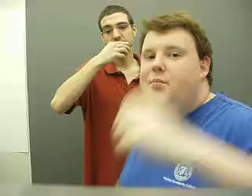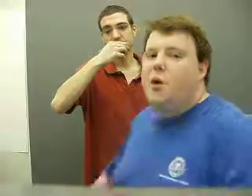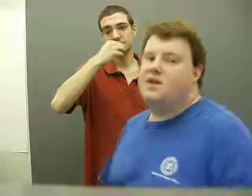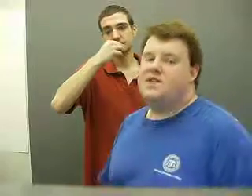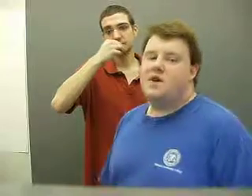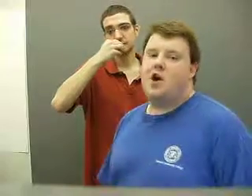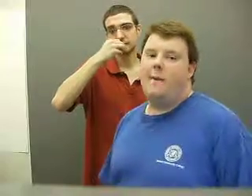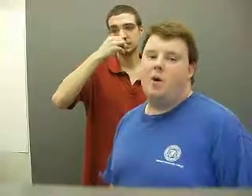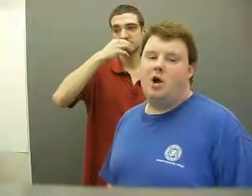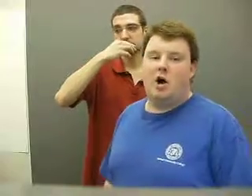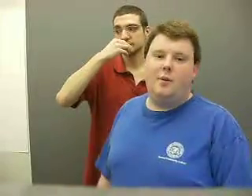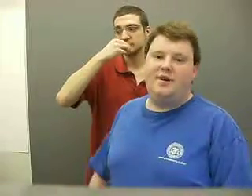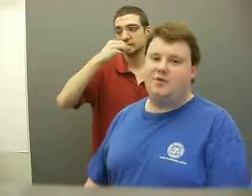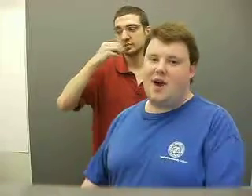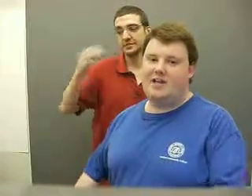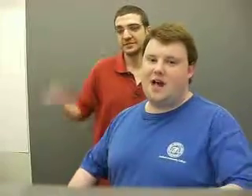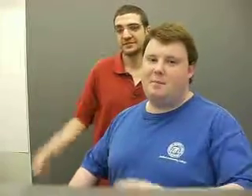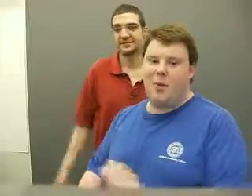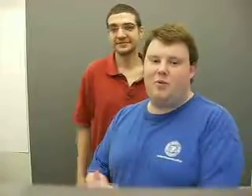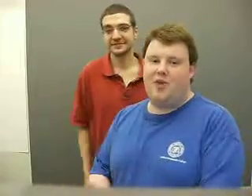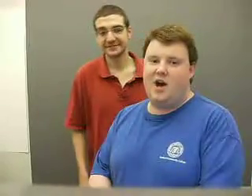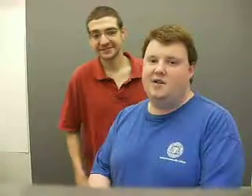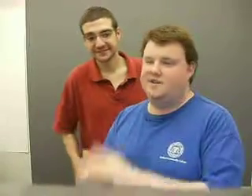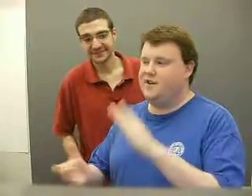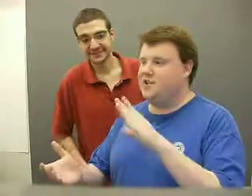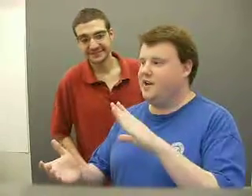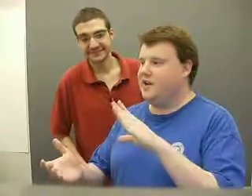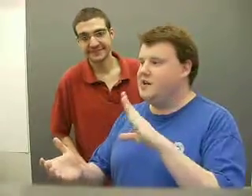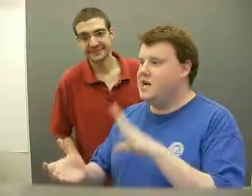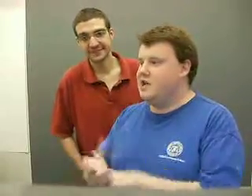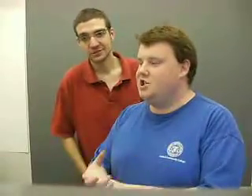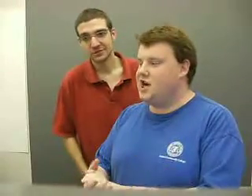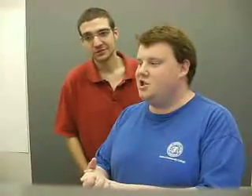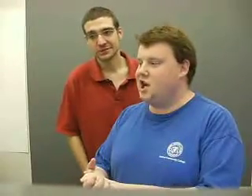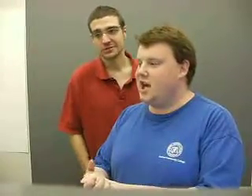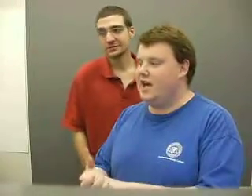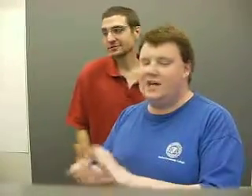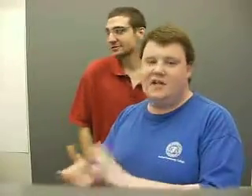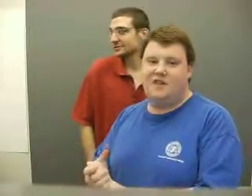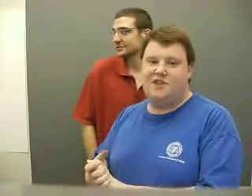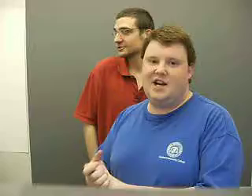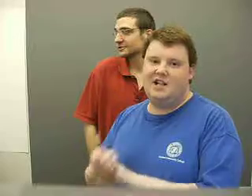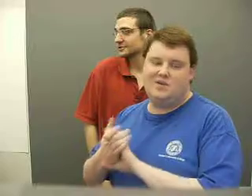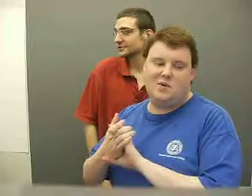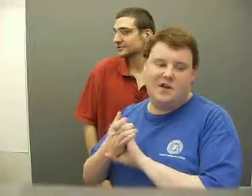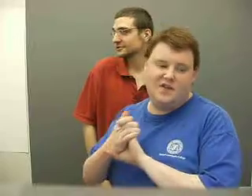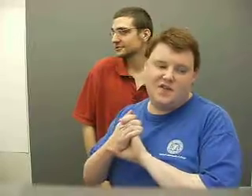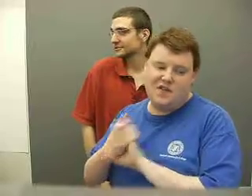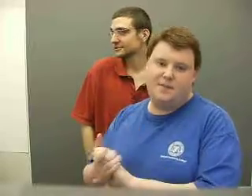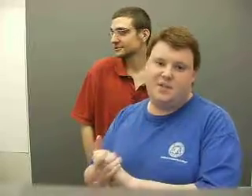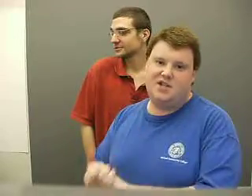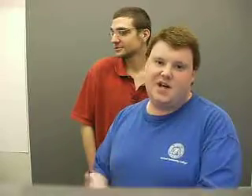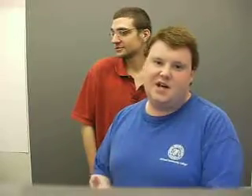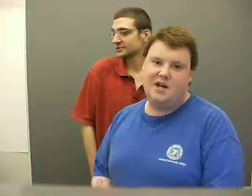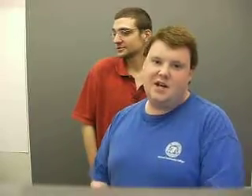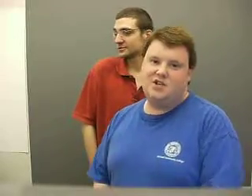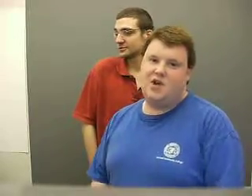Boys, Komo and Naro are about to rock that Bone Thugs featuring Jay Shine and Life Jennings with the See Me Shine. So,